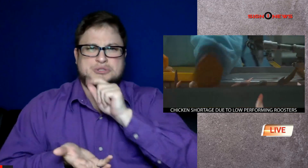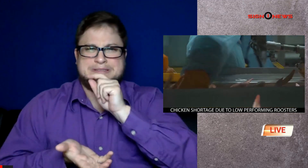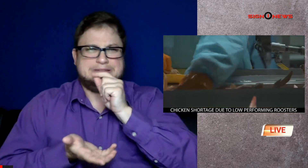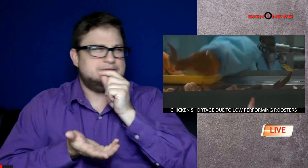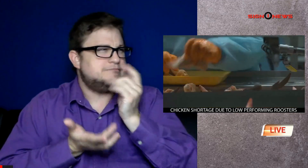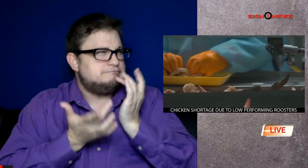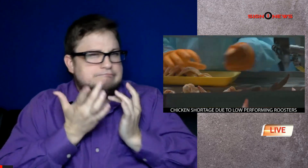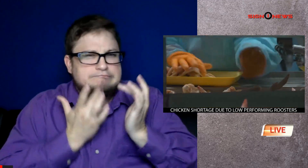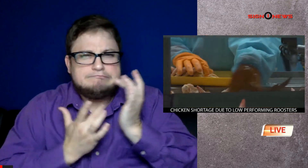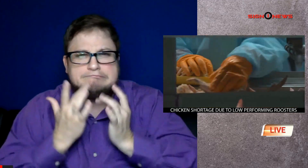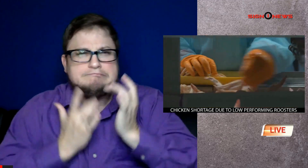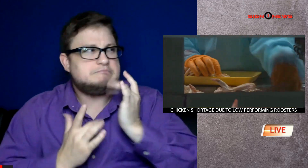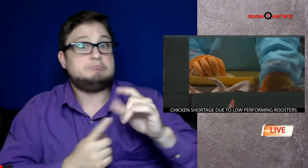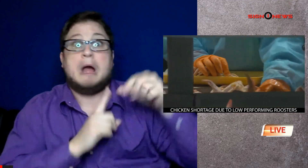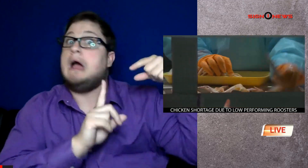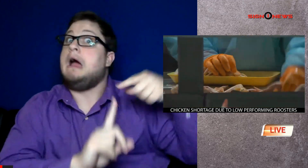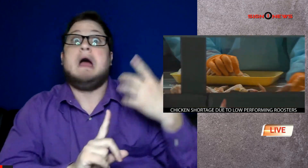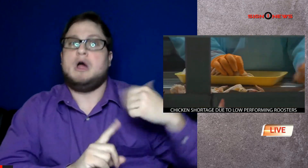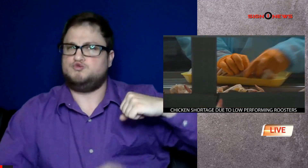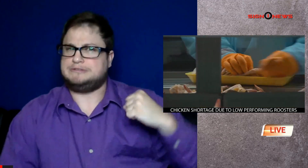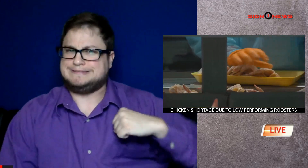well especially wings